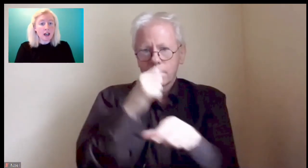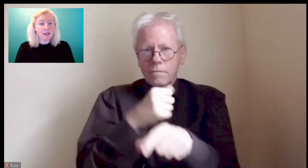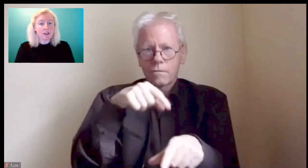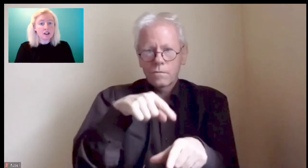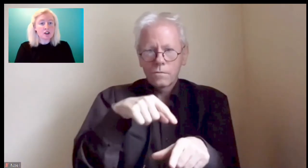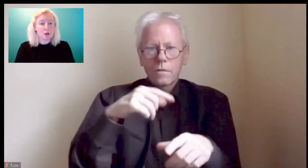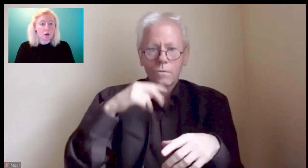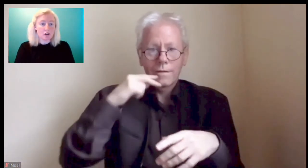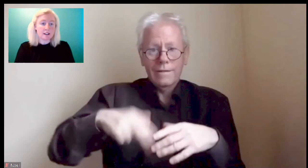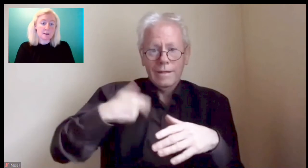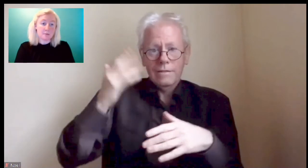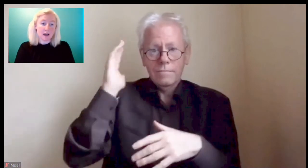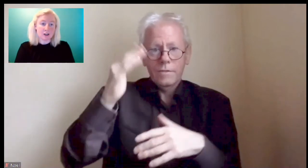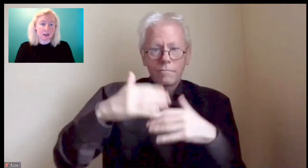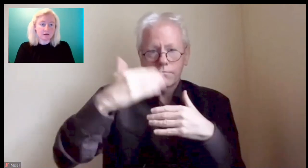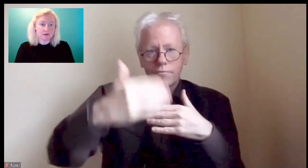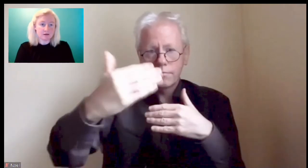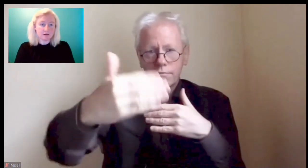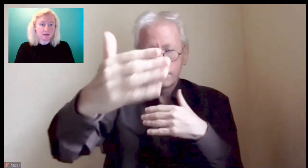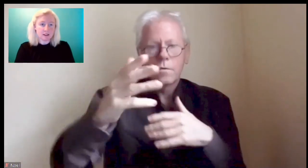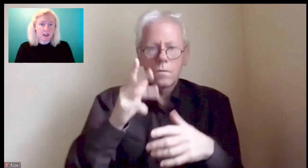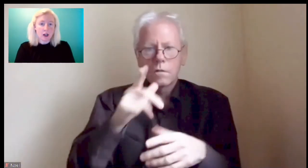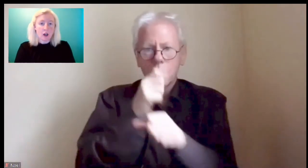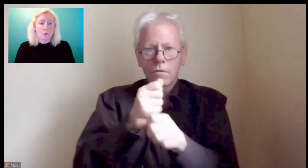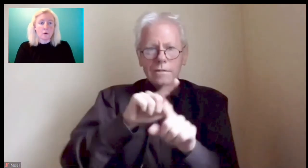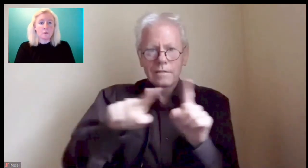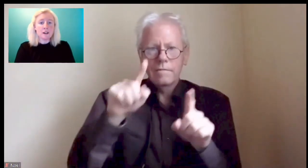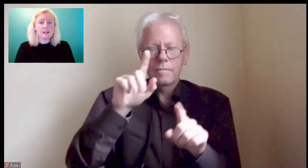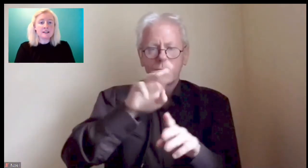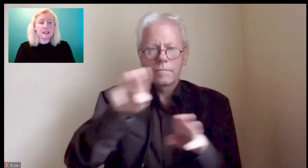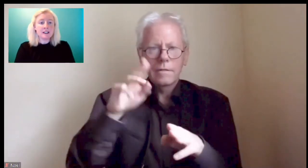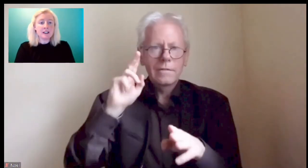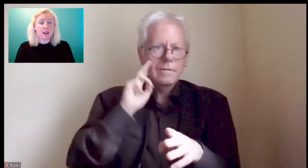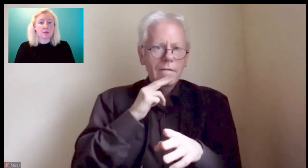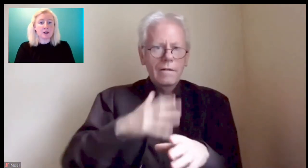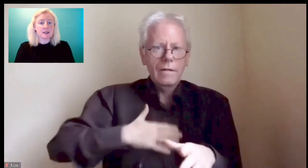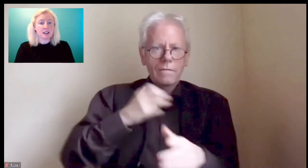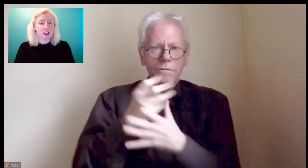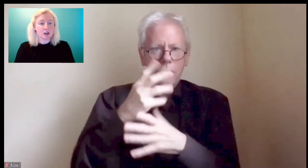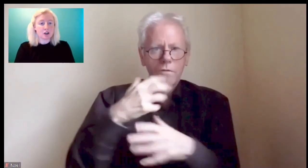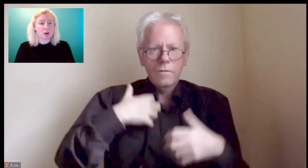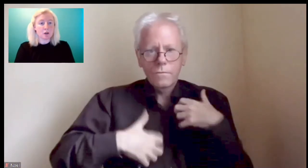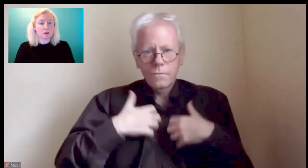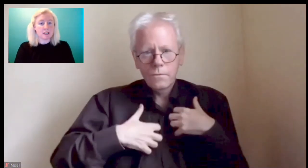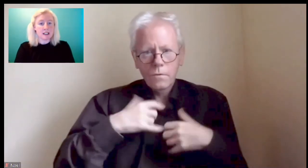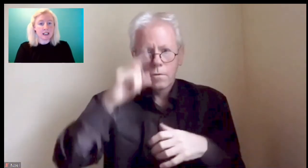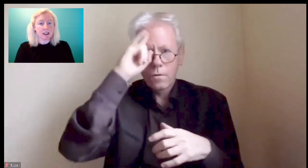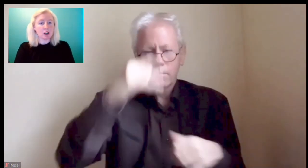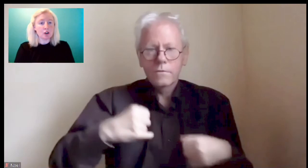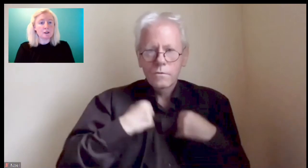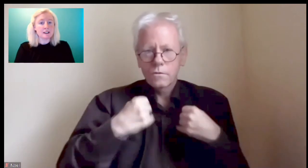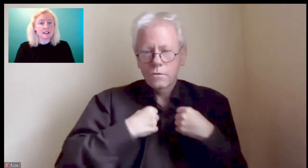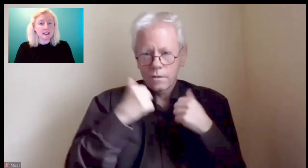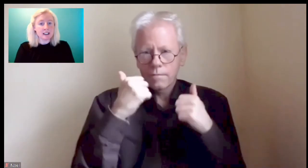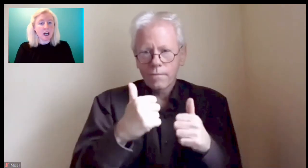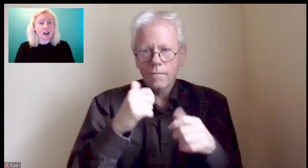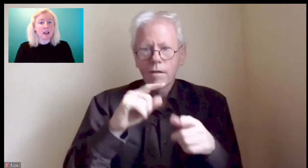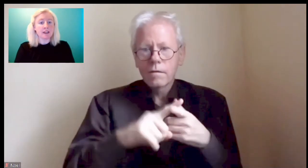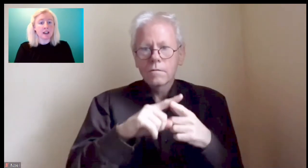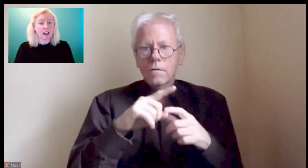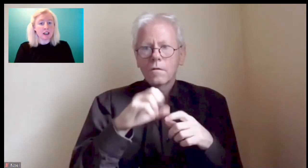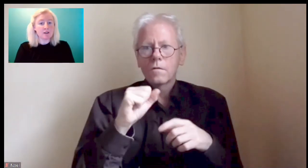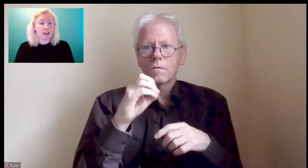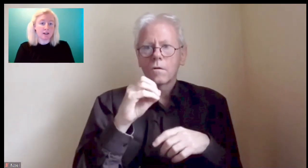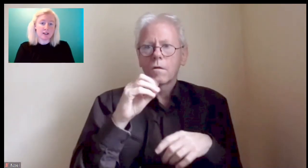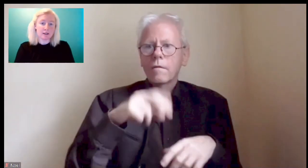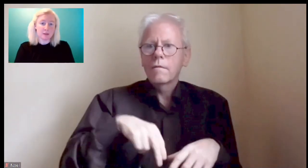Our life stories matter. When we see the presentations throughout the day, you will see